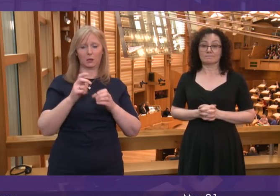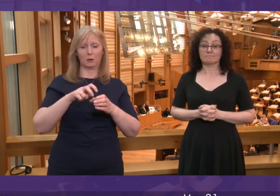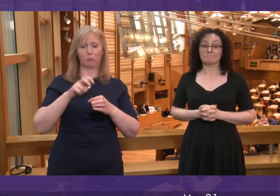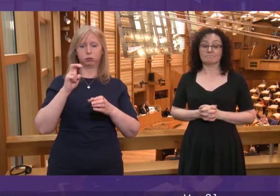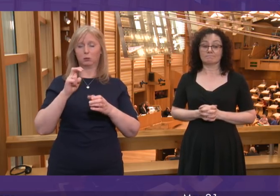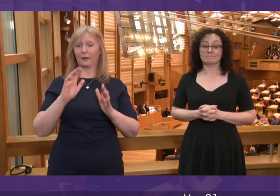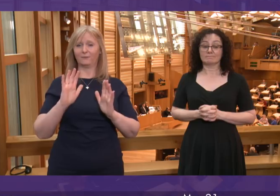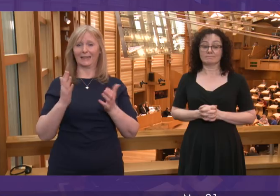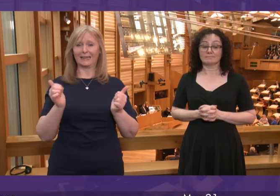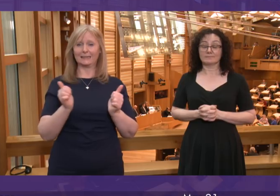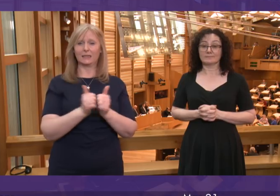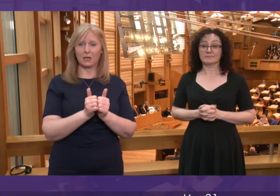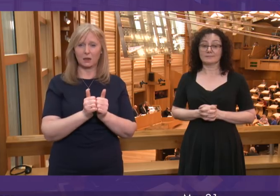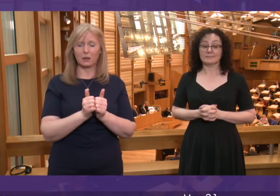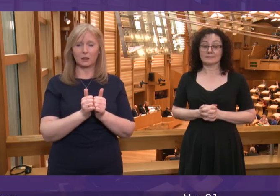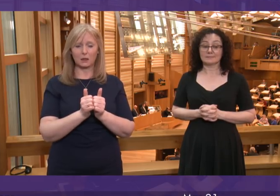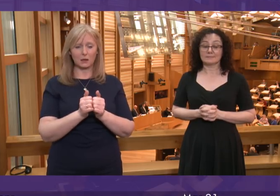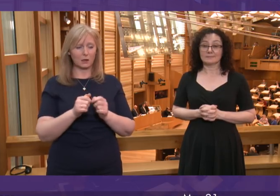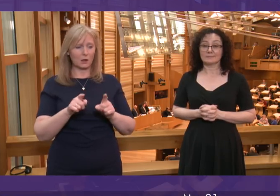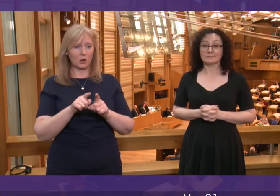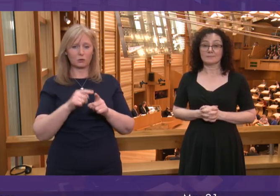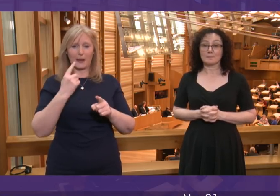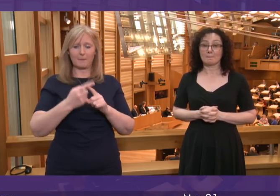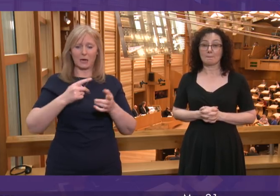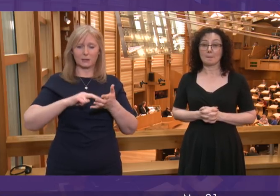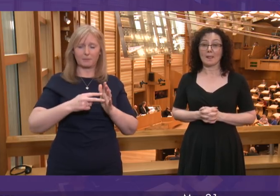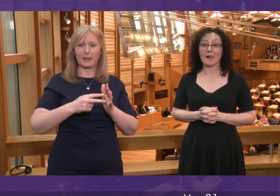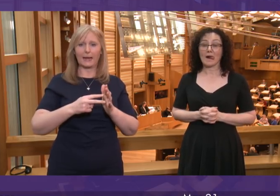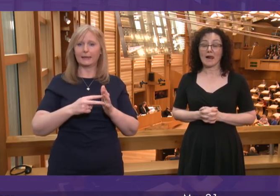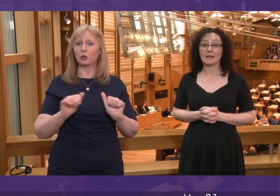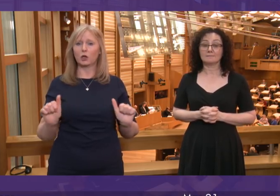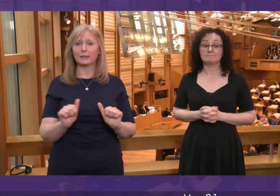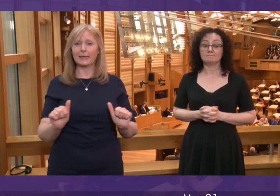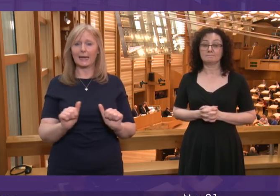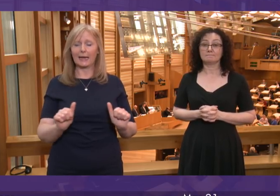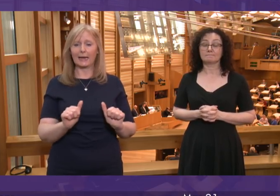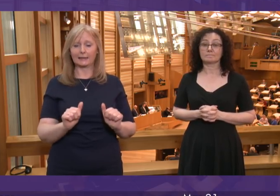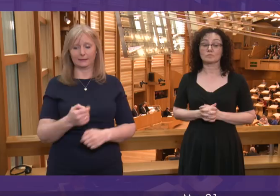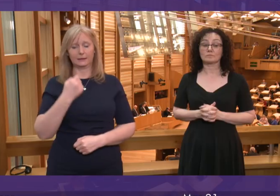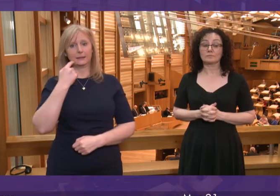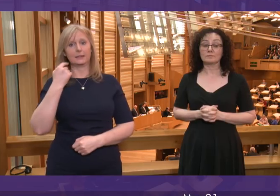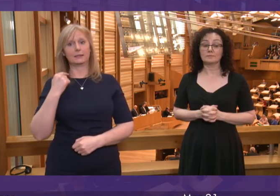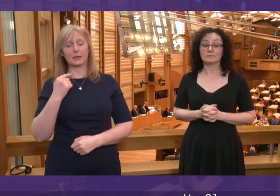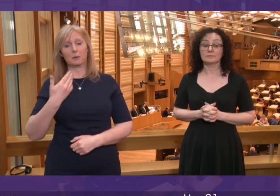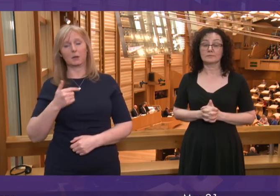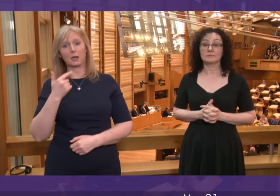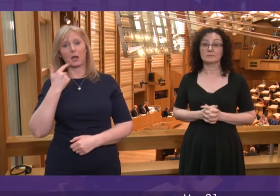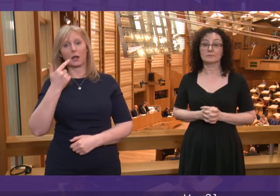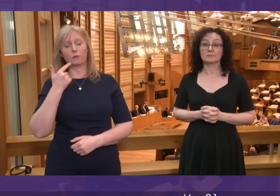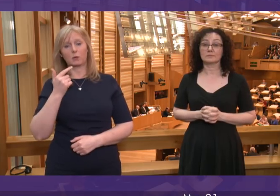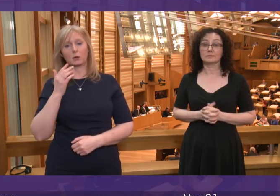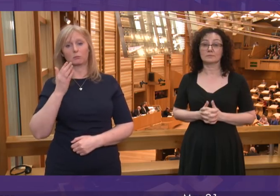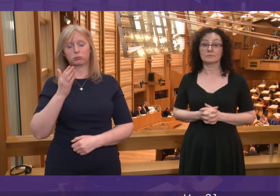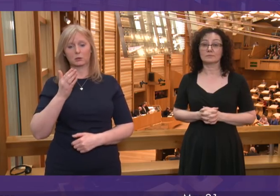a deal and requiring that emergency planning work to be done. I yesterday, as I have done once a week for several weeks now,